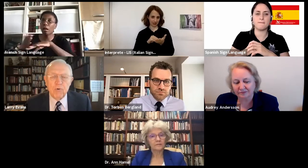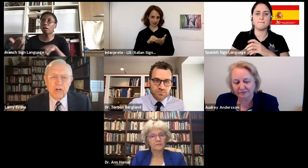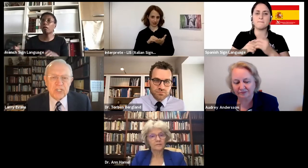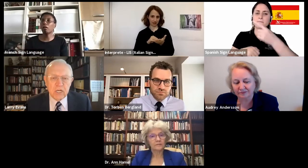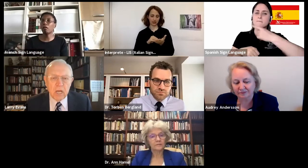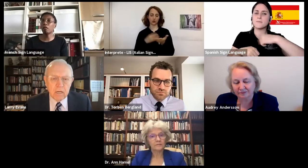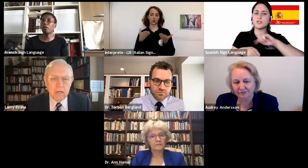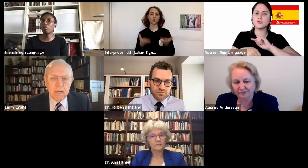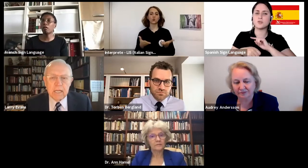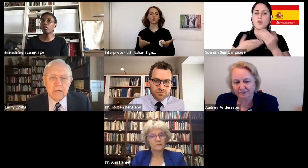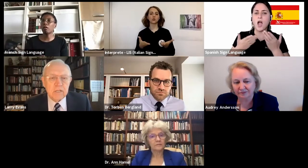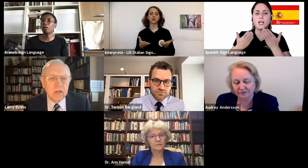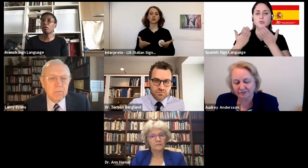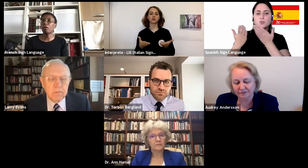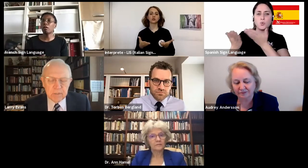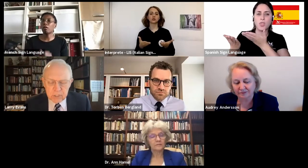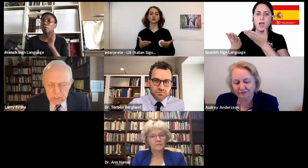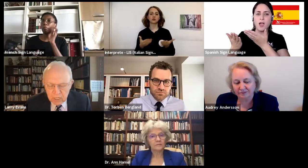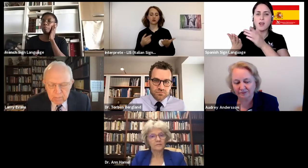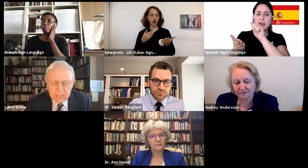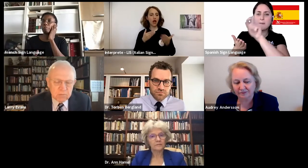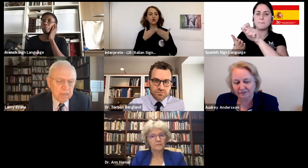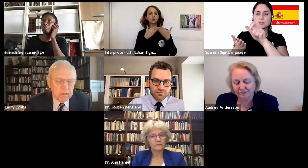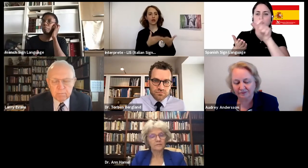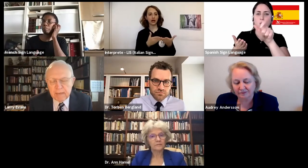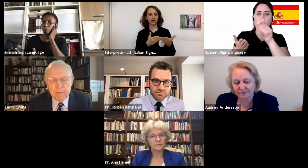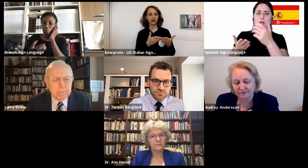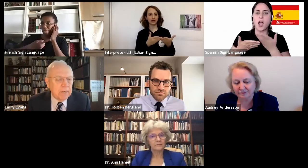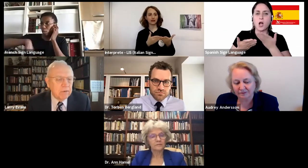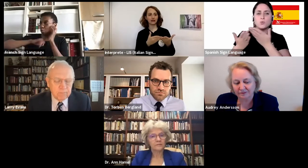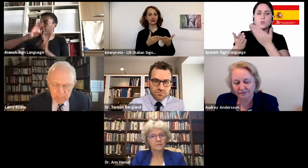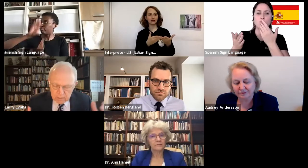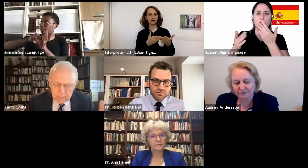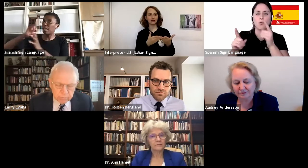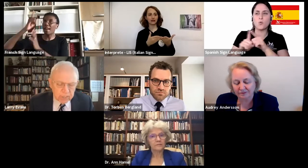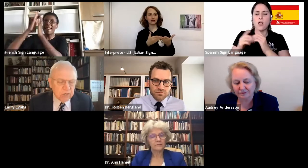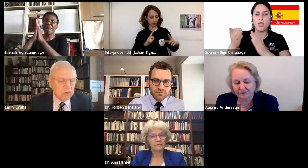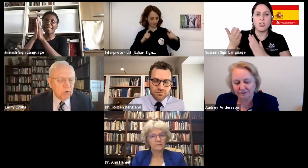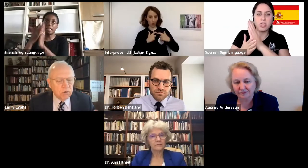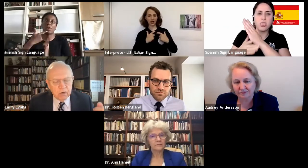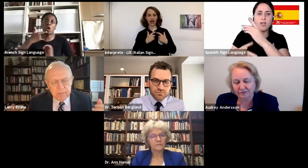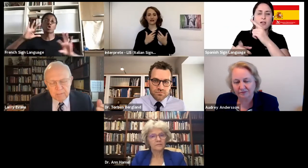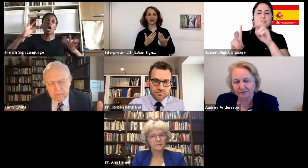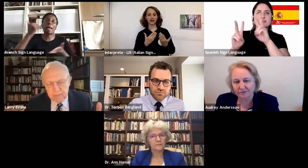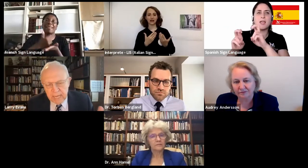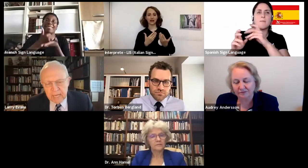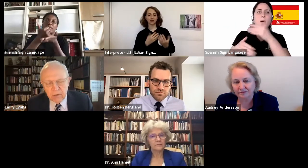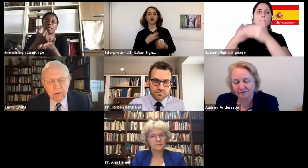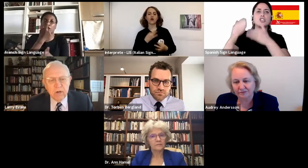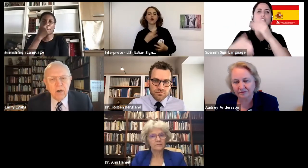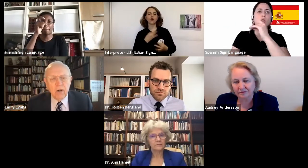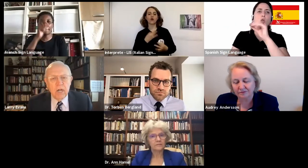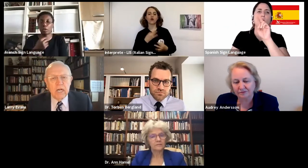who are stuck in some aspect? Maybe it be depression or maybe it be